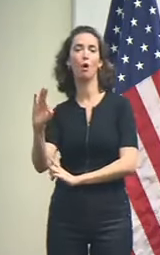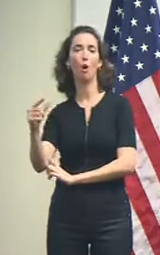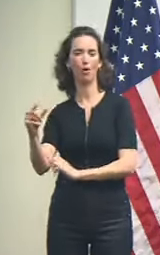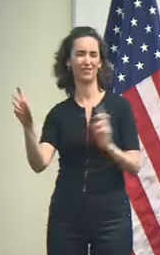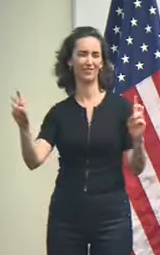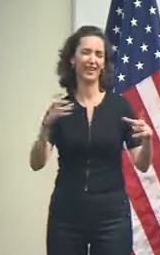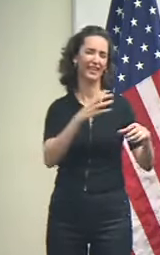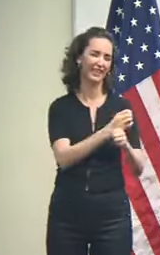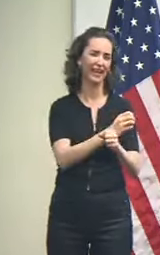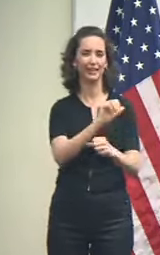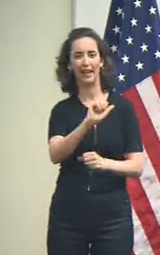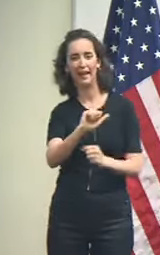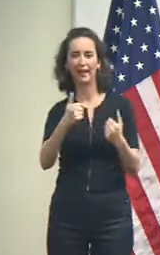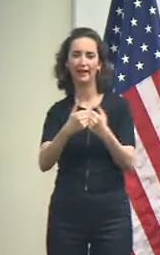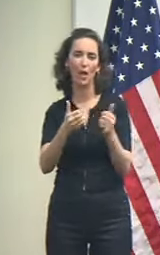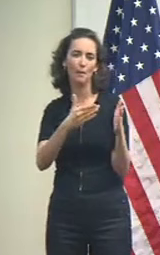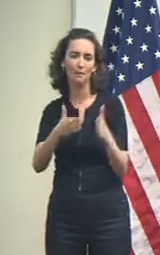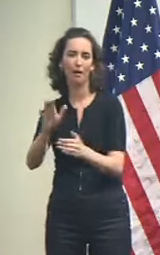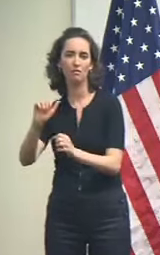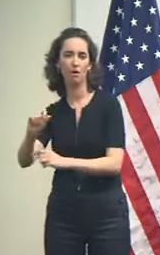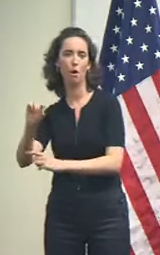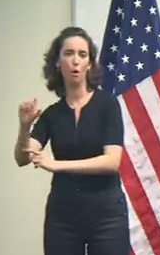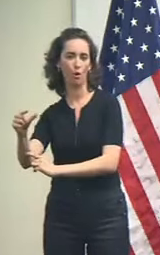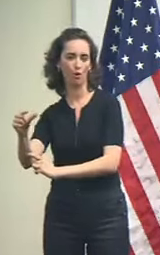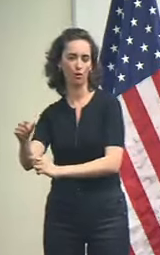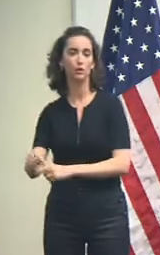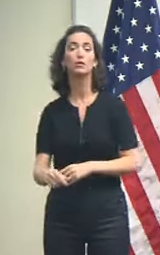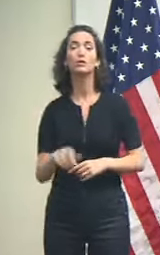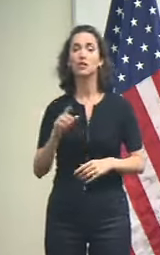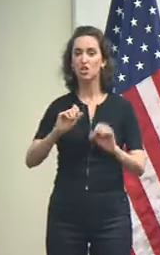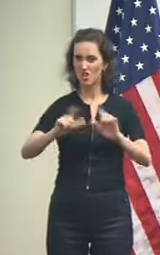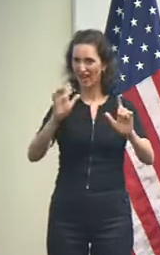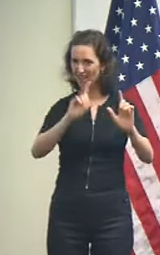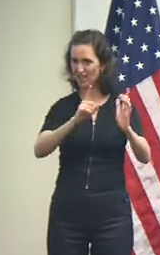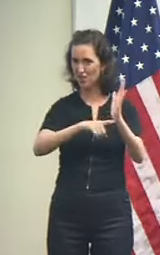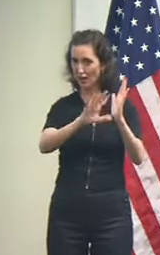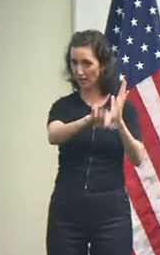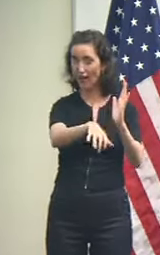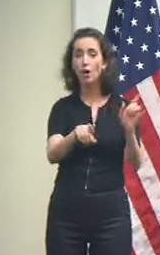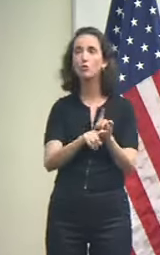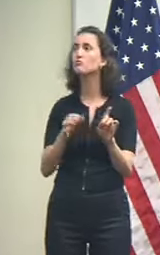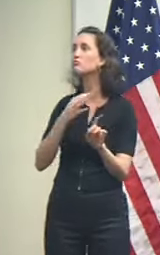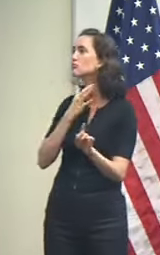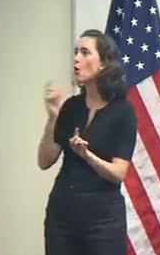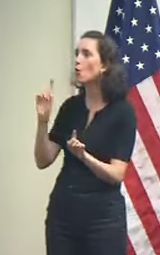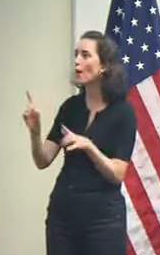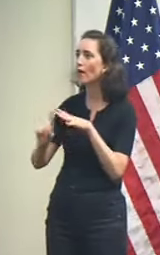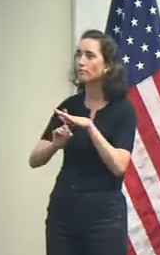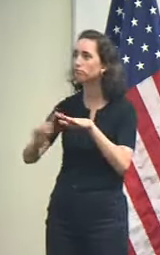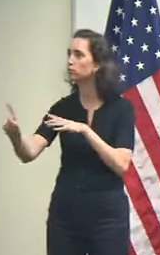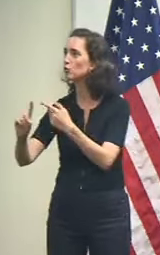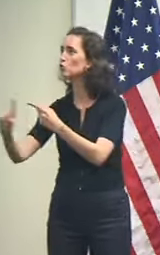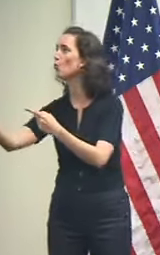information needs, you can text L.A. SHELTER